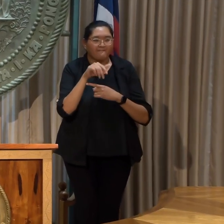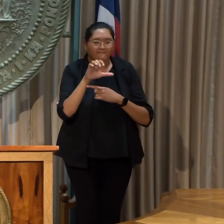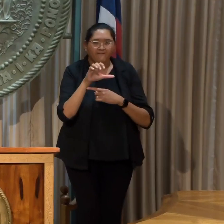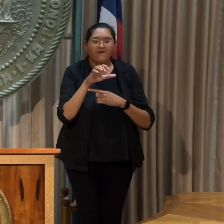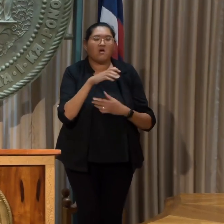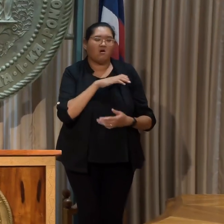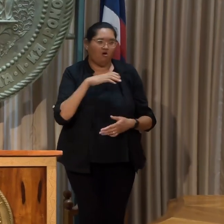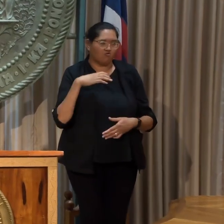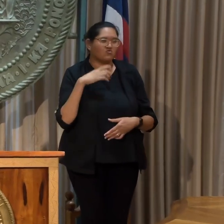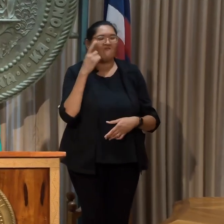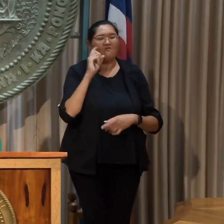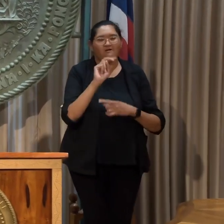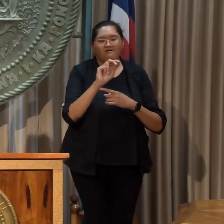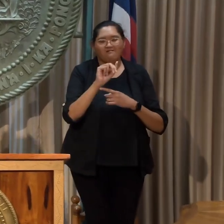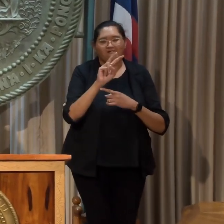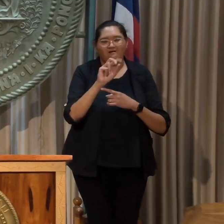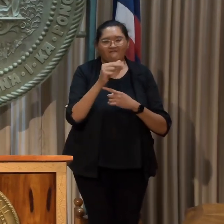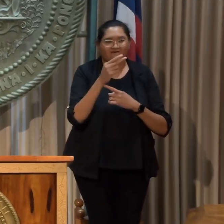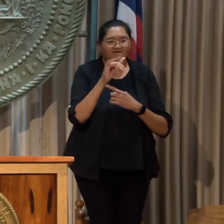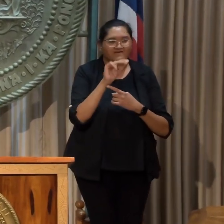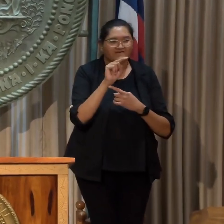-Counsel for Navahine Plains.